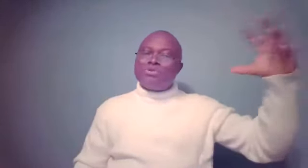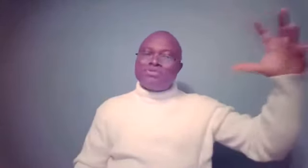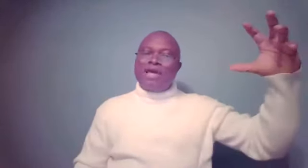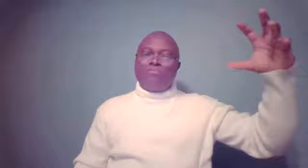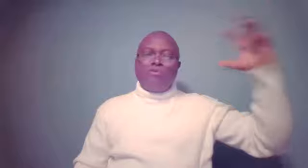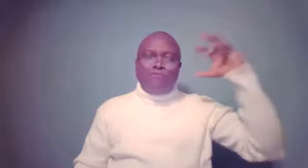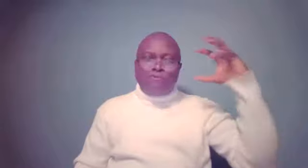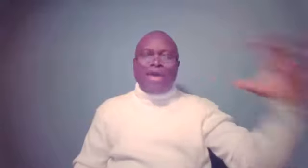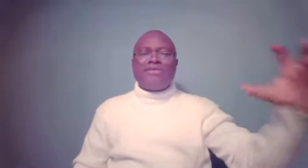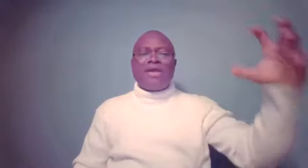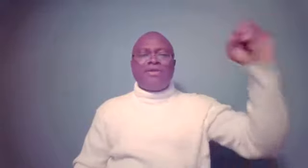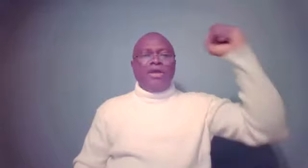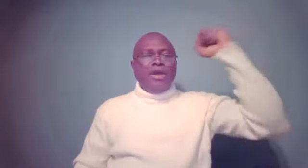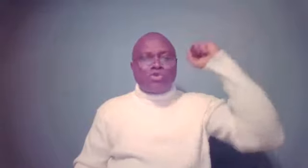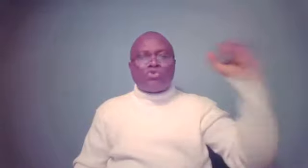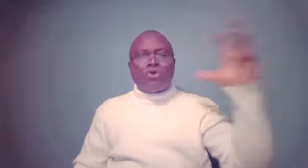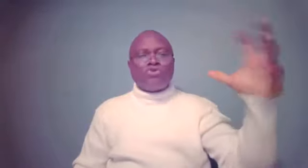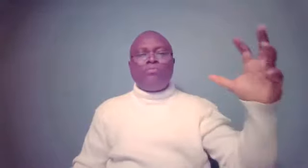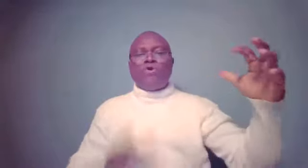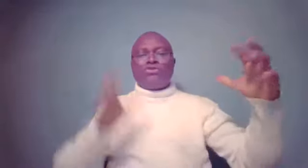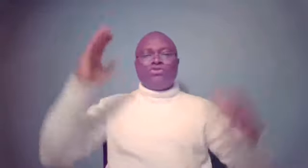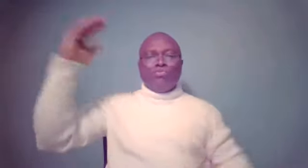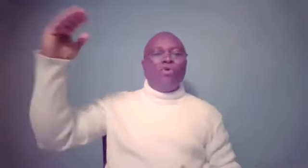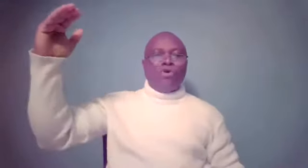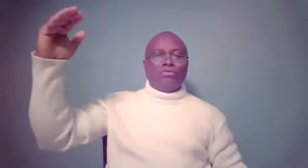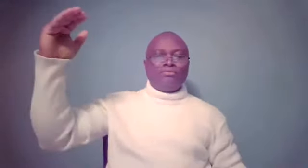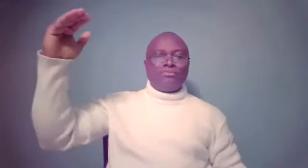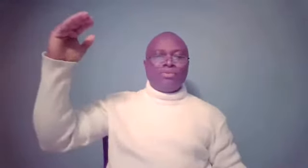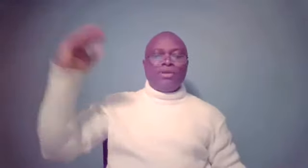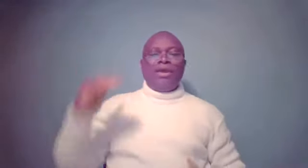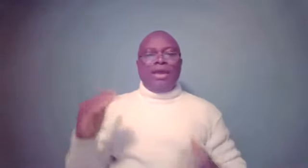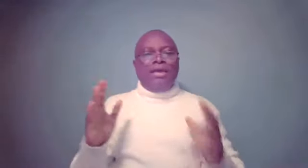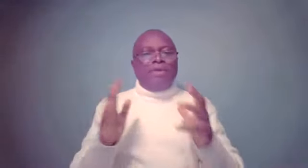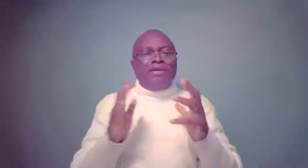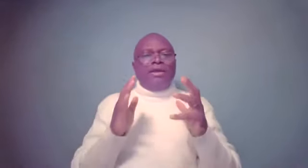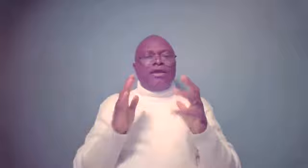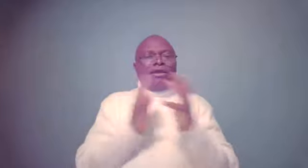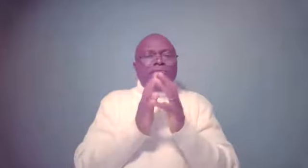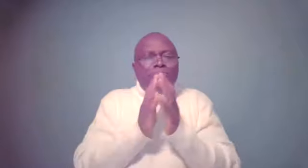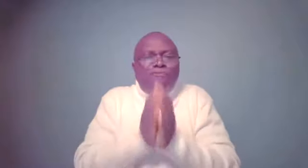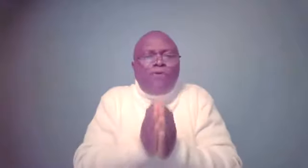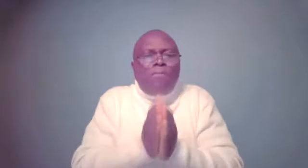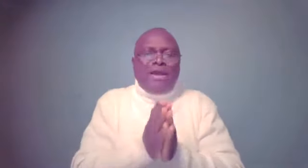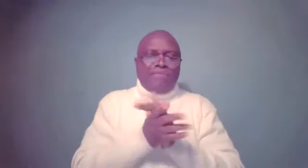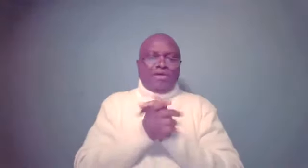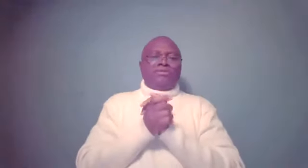was there, provided a strong support to Paul. But before Barnabas,